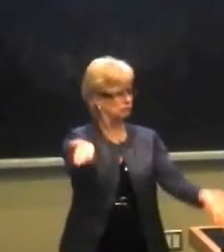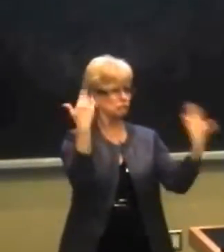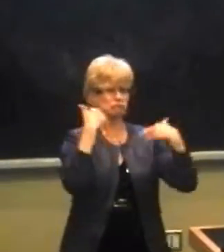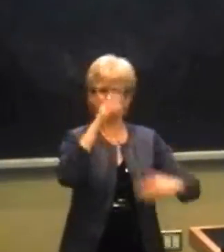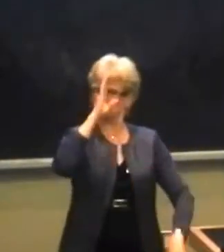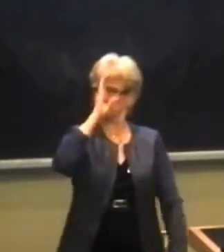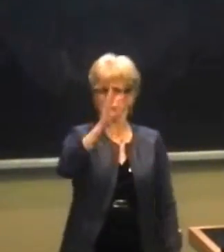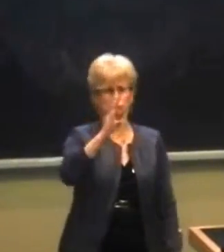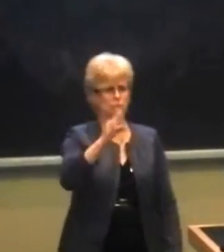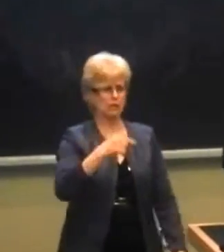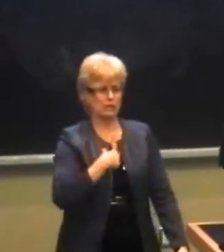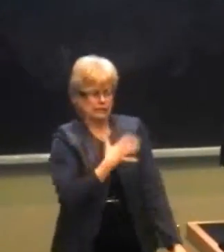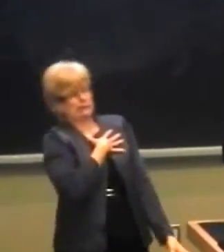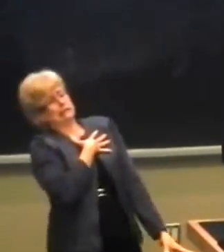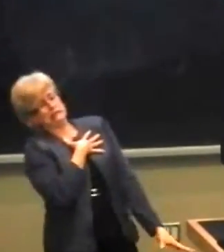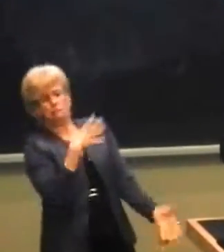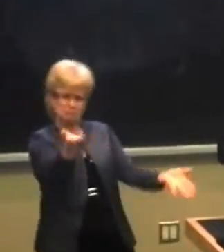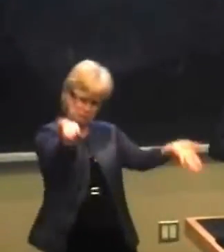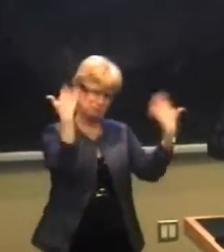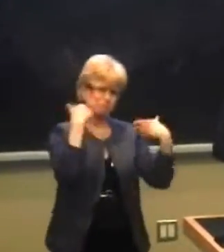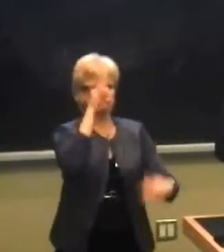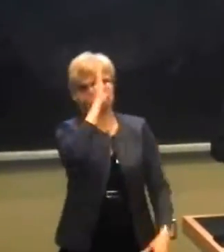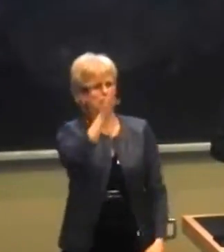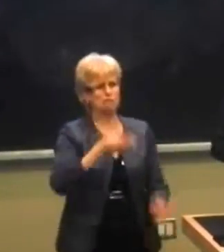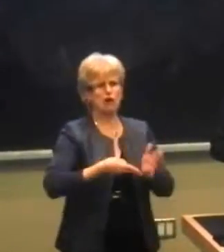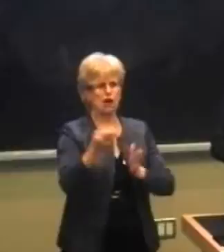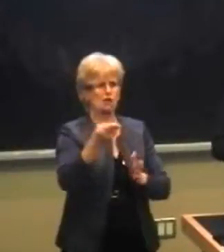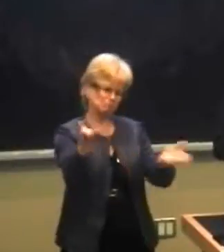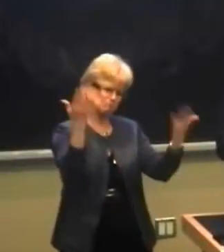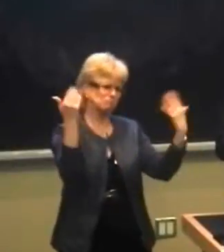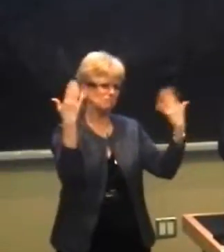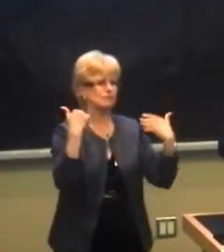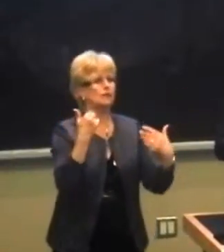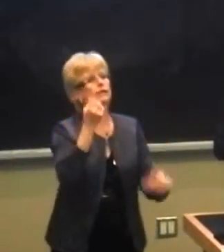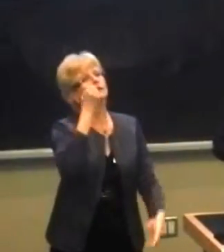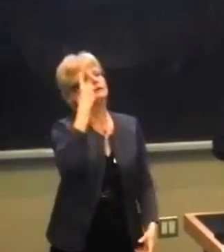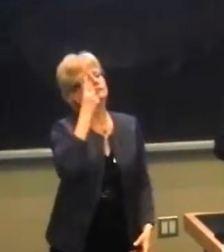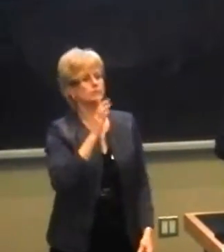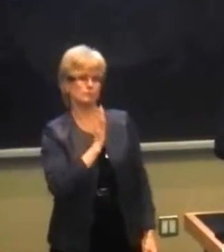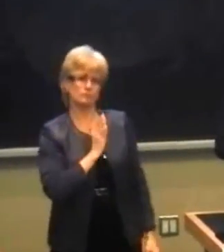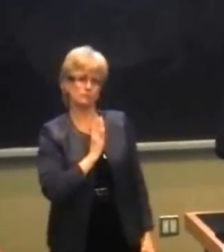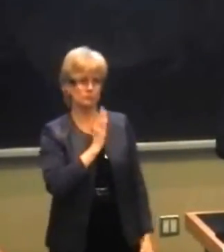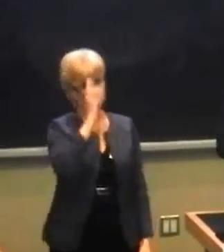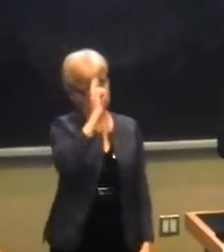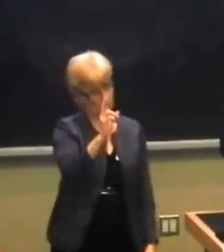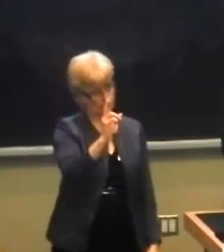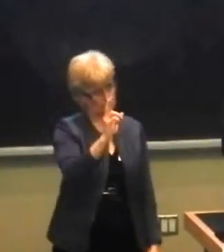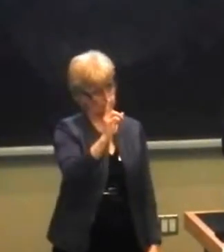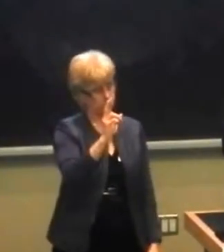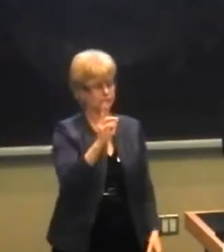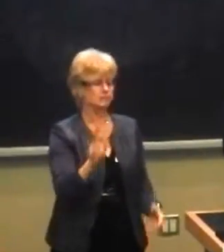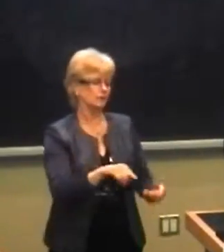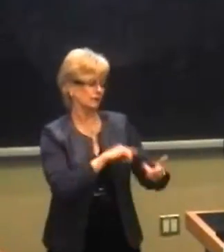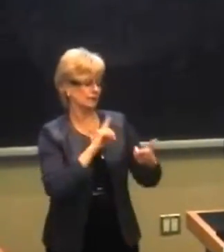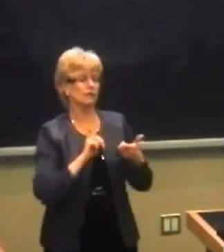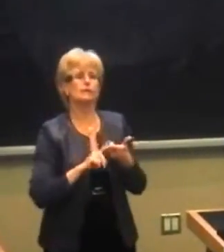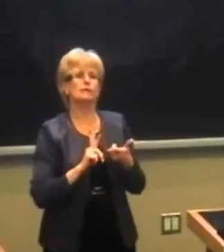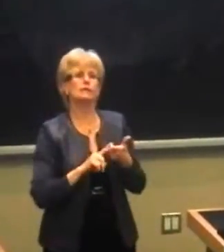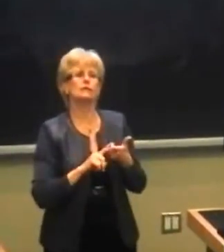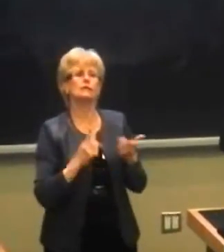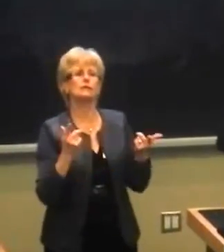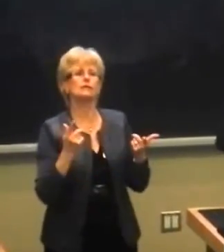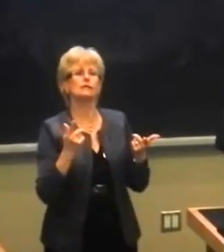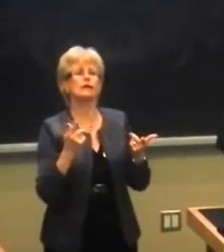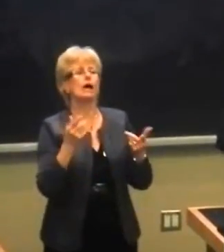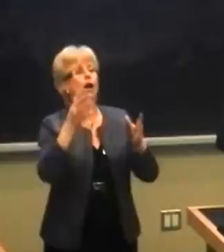very candid. We can handle the truth. We want frank and honest opinions as long as the dialogue is respectful. Secondly, we'd like things to